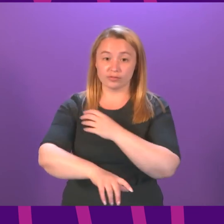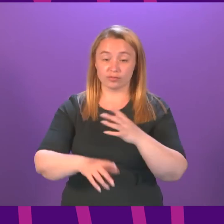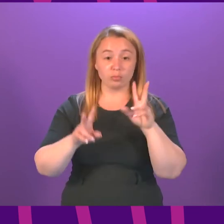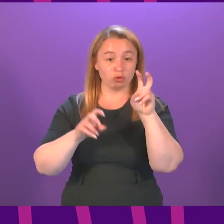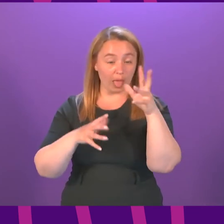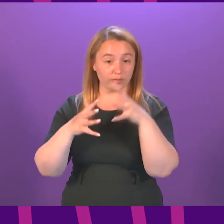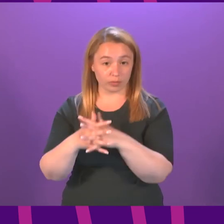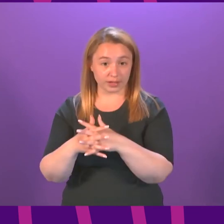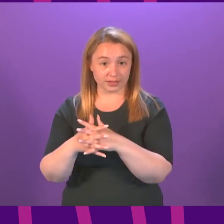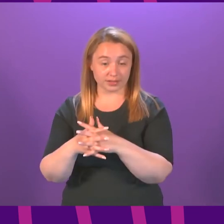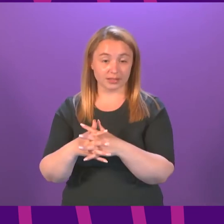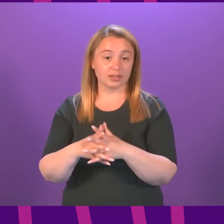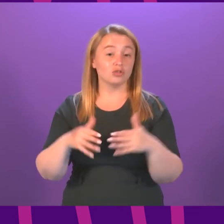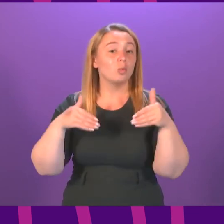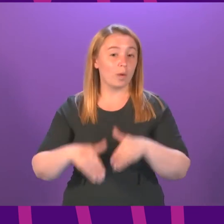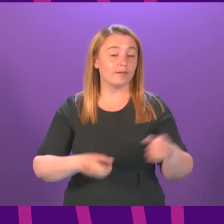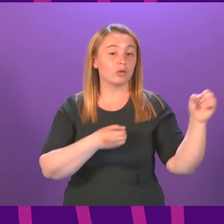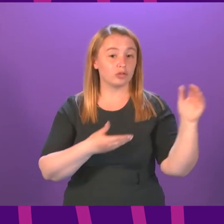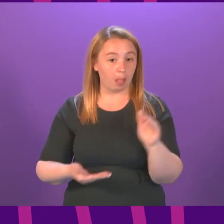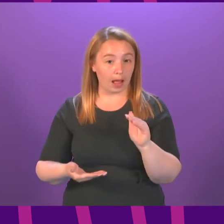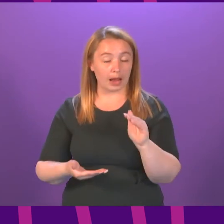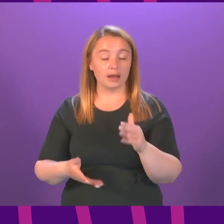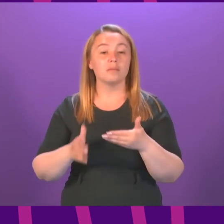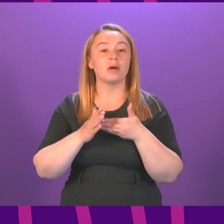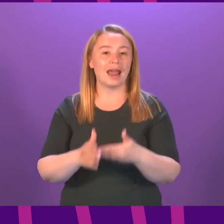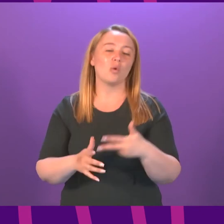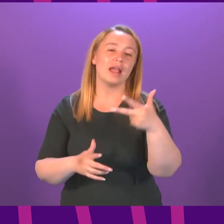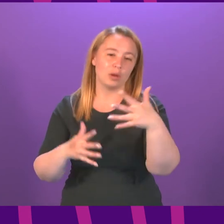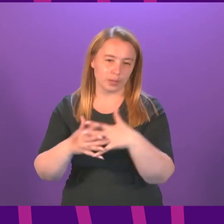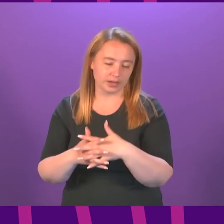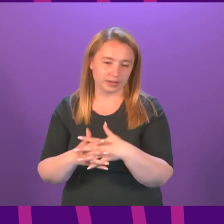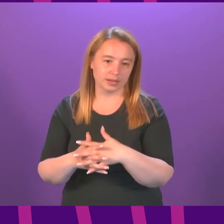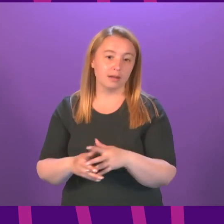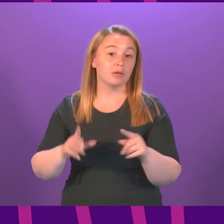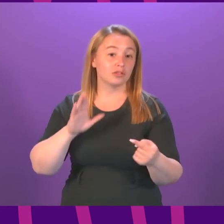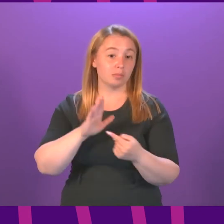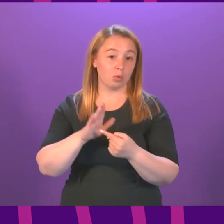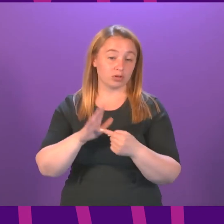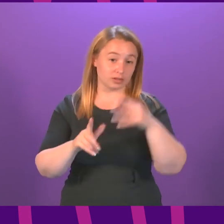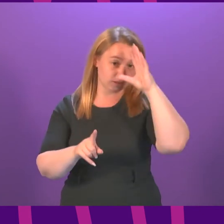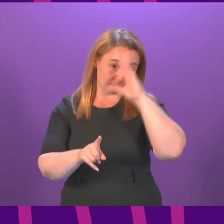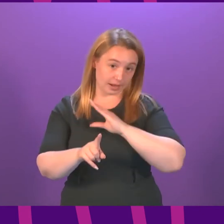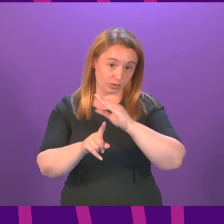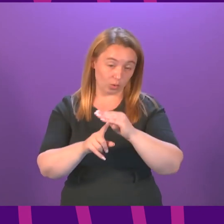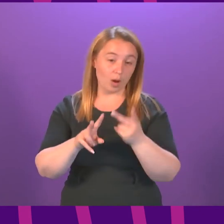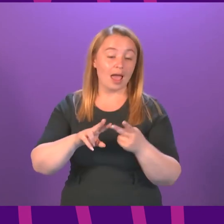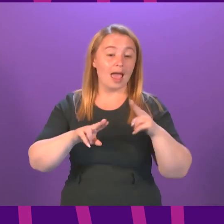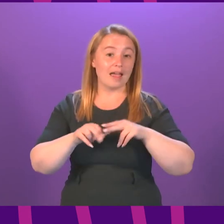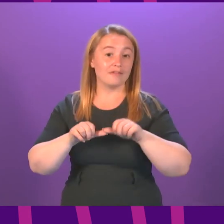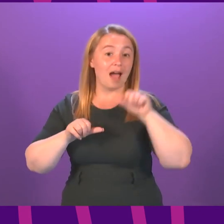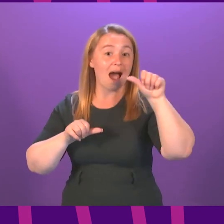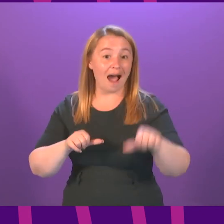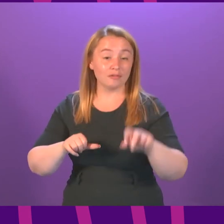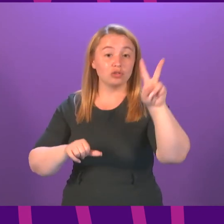supplies allow now within that eight week time scale it is important to note that receiving a second dose beyond 12 weeks